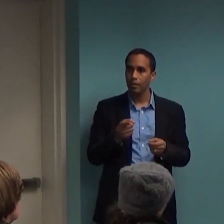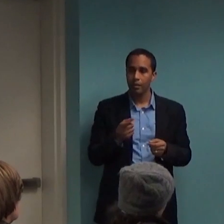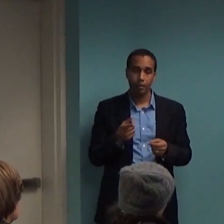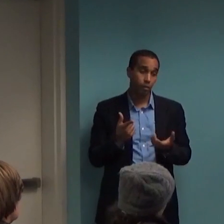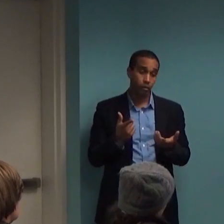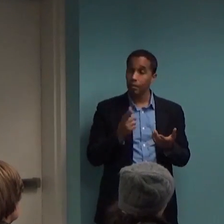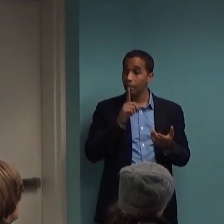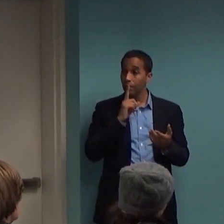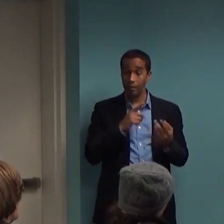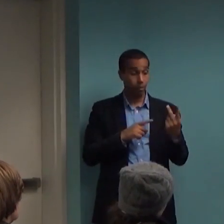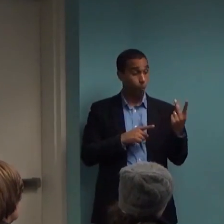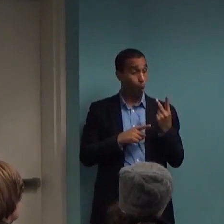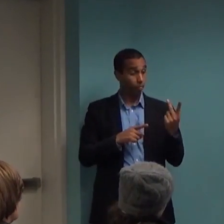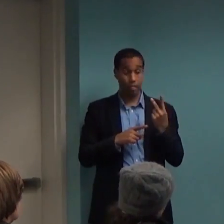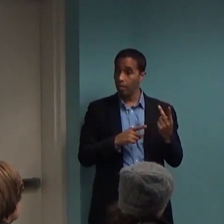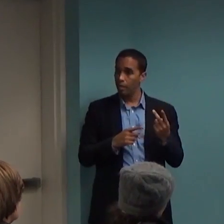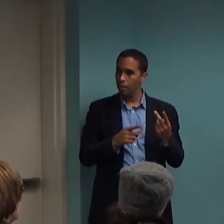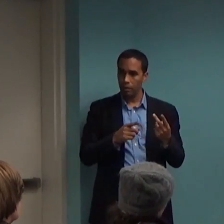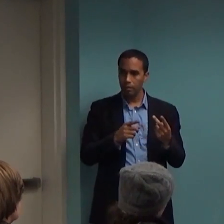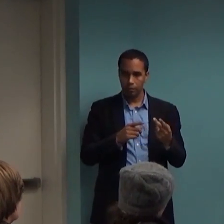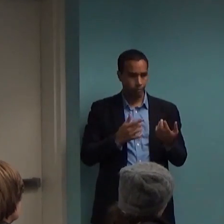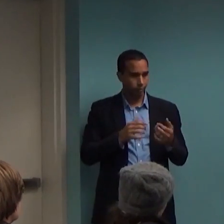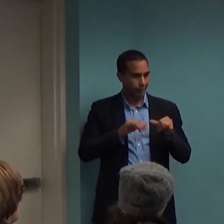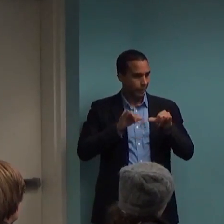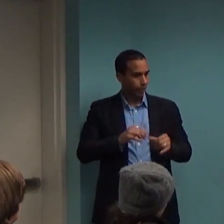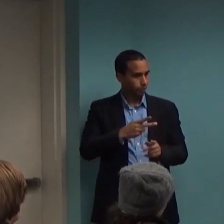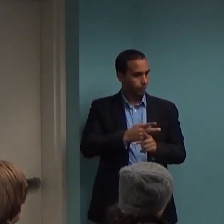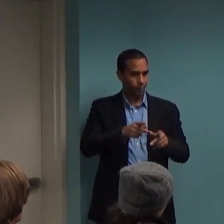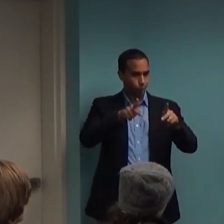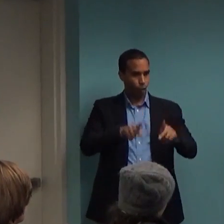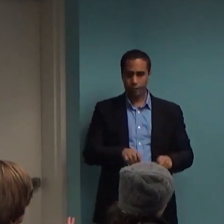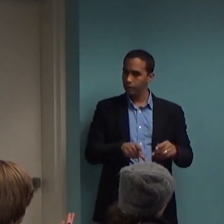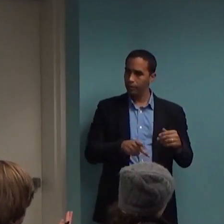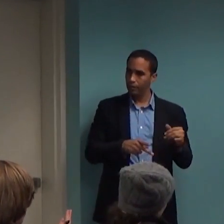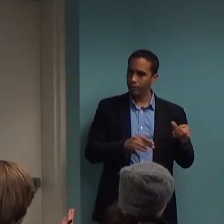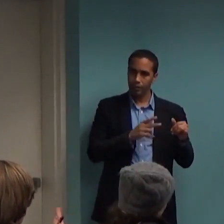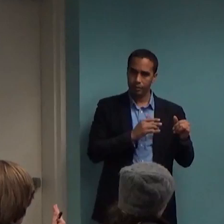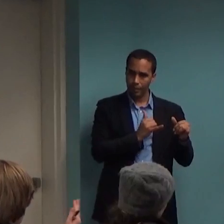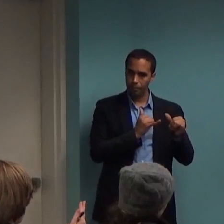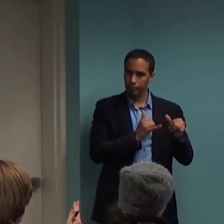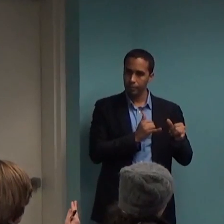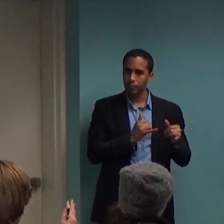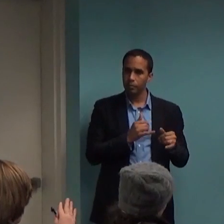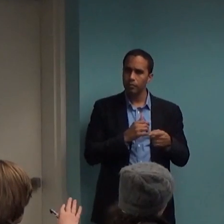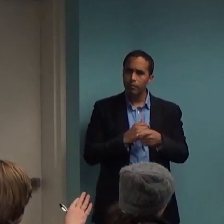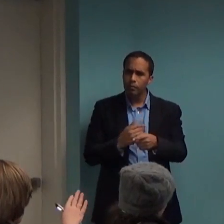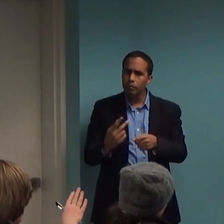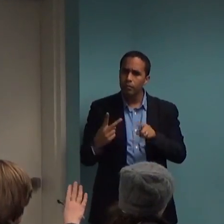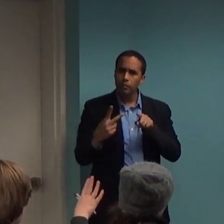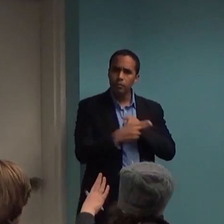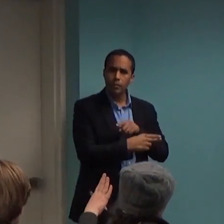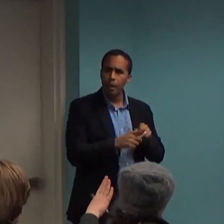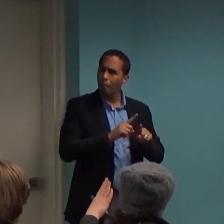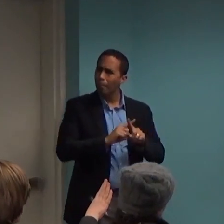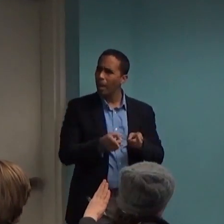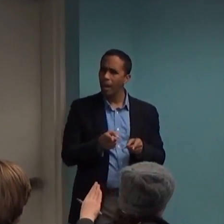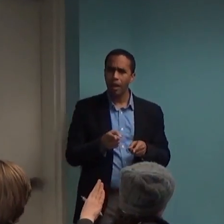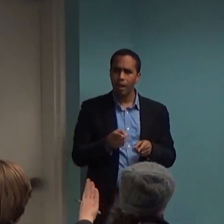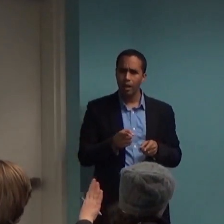both engaged in treatment with the same client. And I'm hoping that's necessary, right? You can't dismiss. Your session didn't